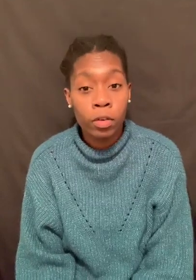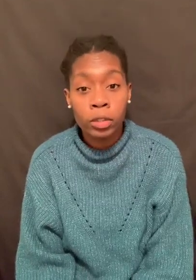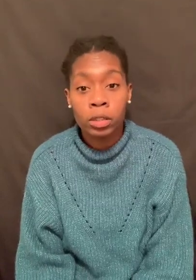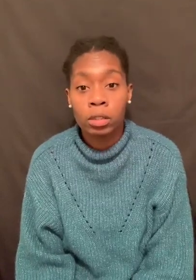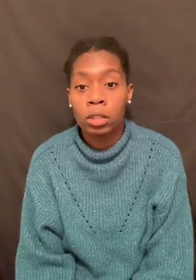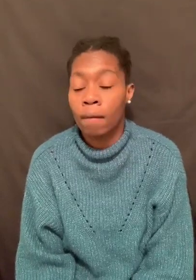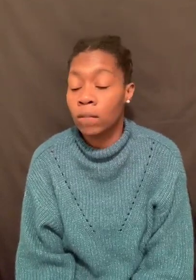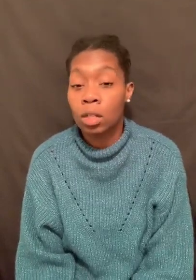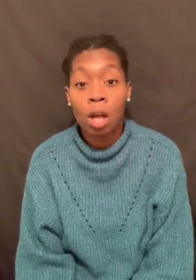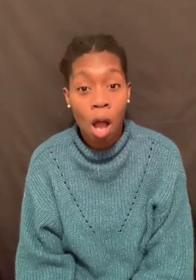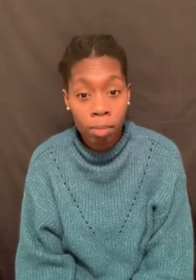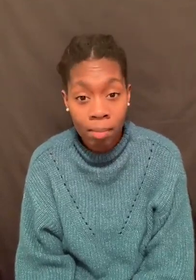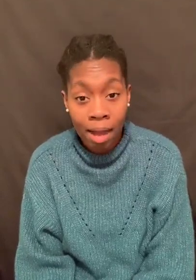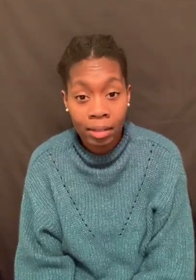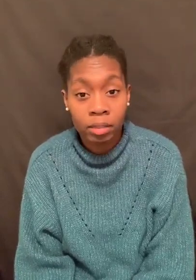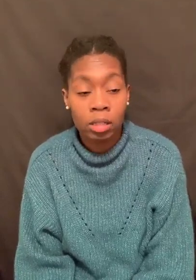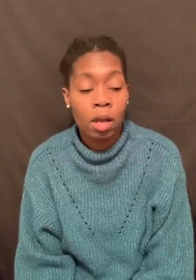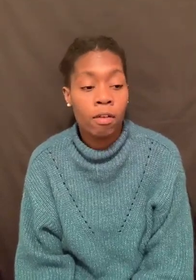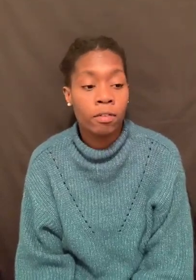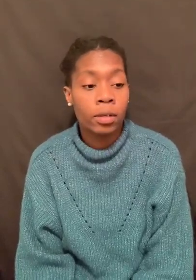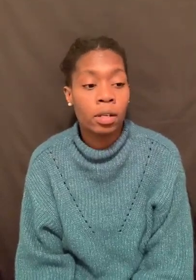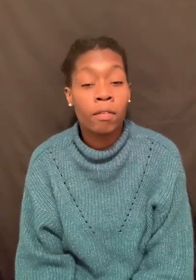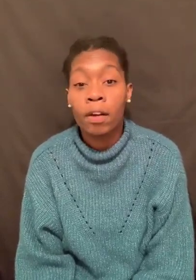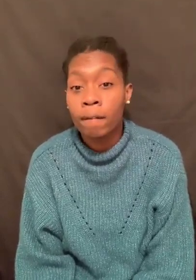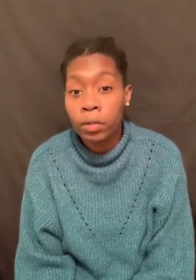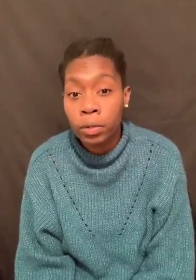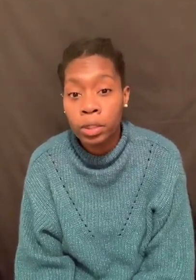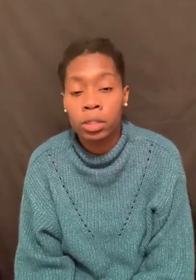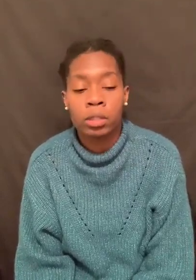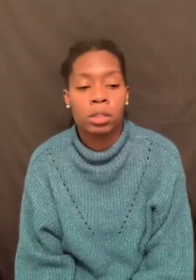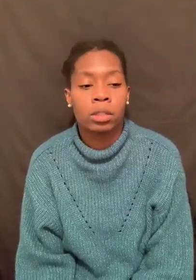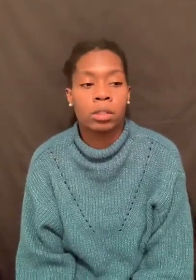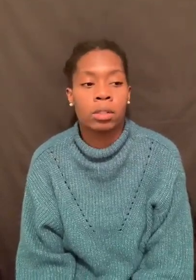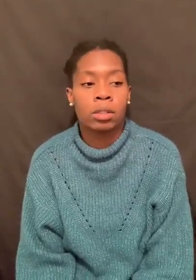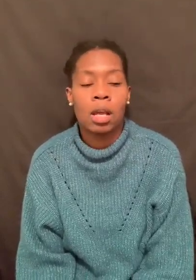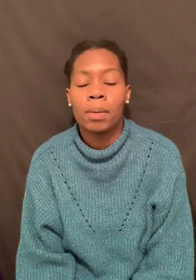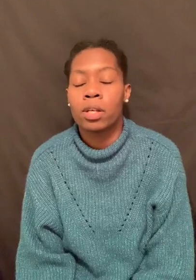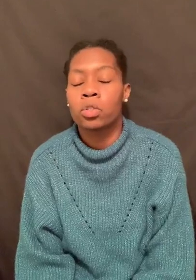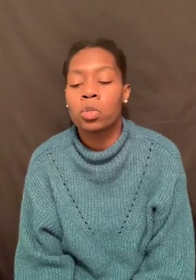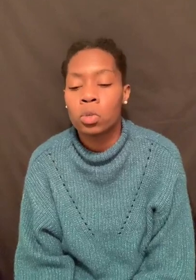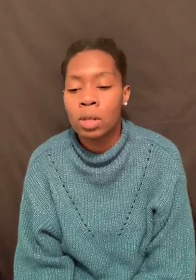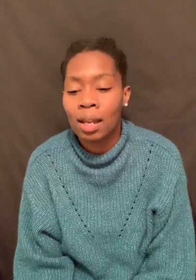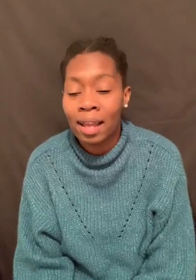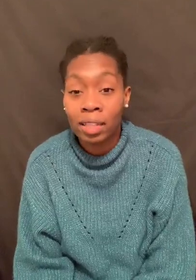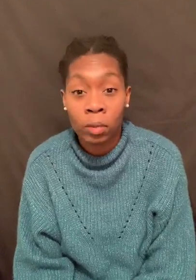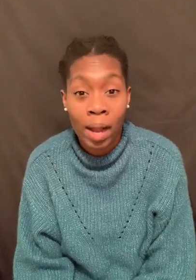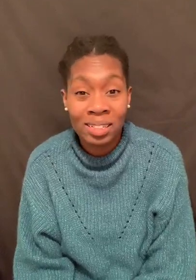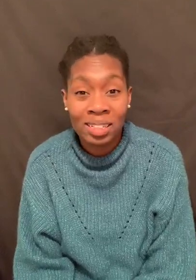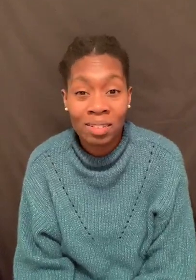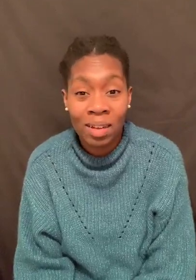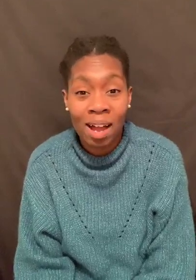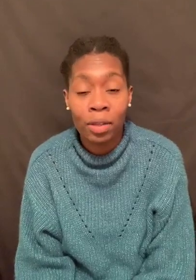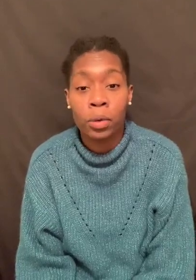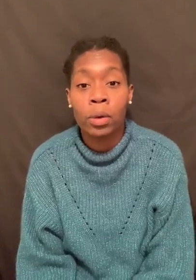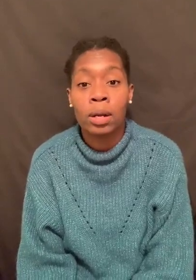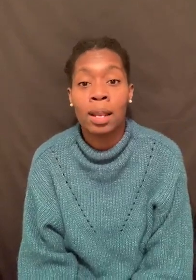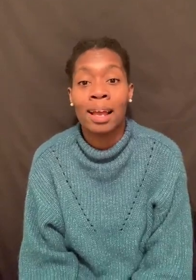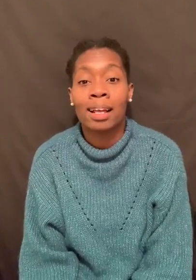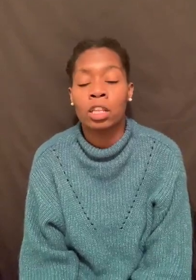perversion. Full of compromise. Full of confusion. Yeah, because you do not like the righteousness of God. You do not like